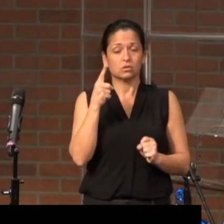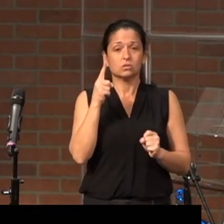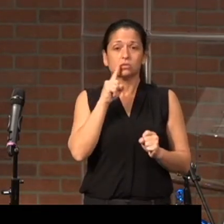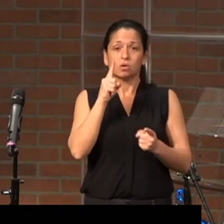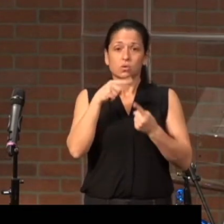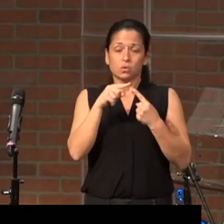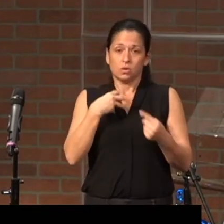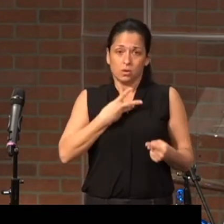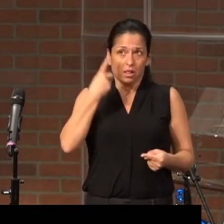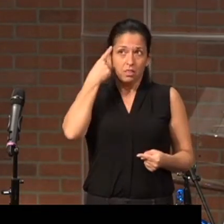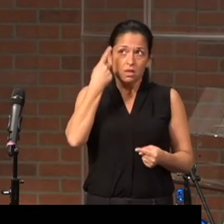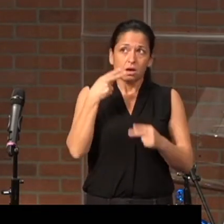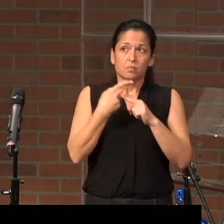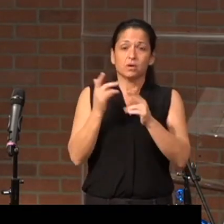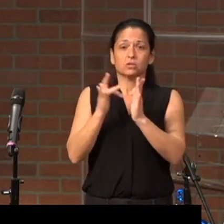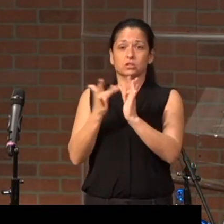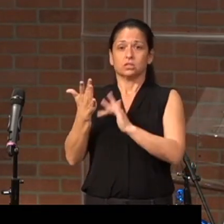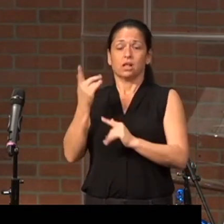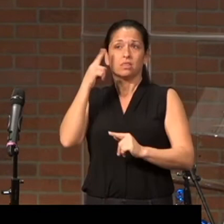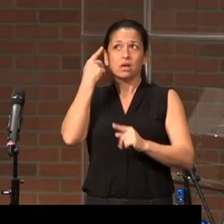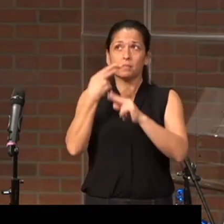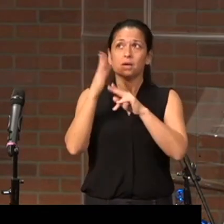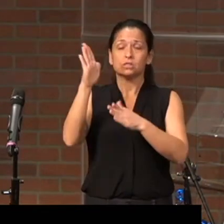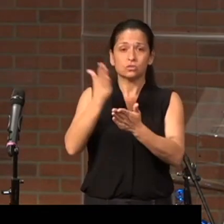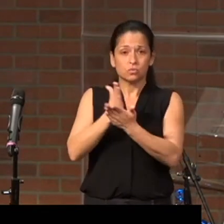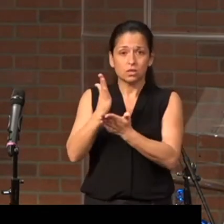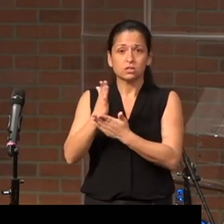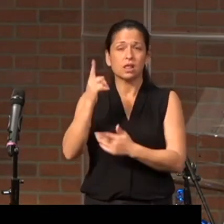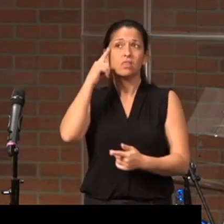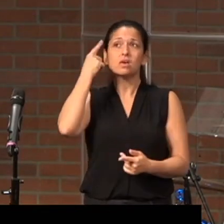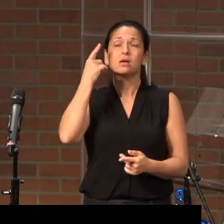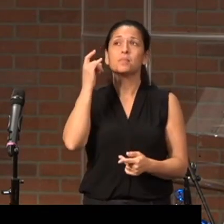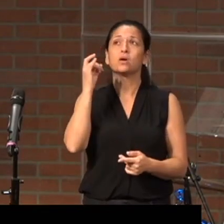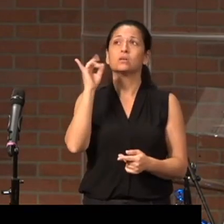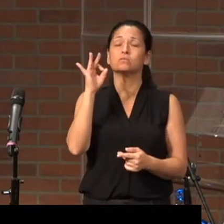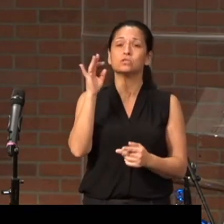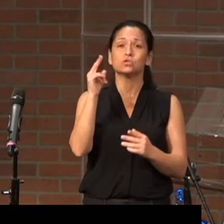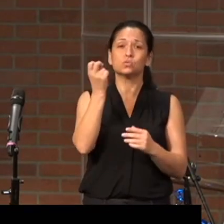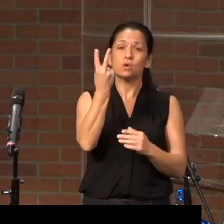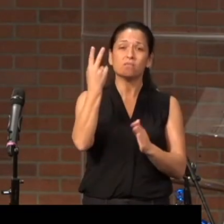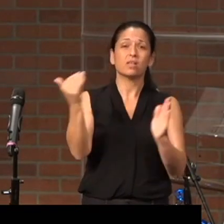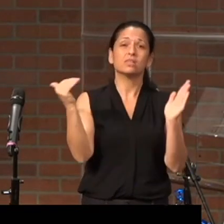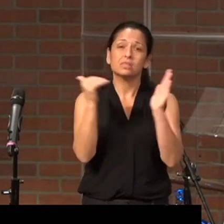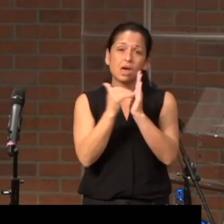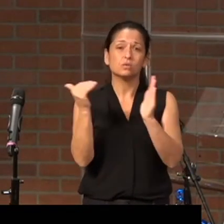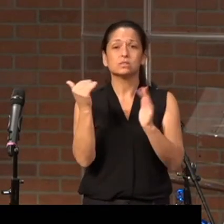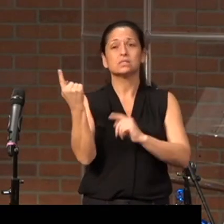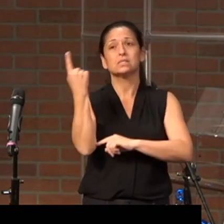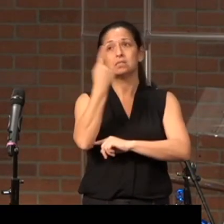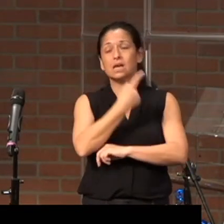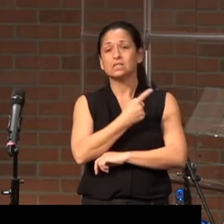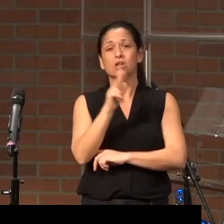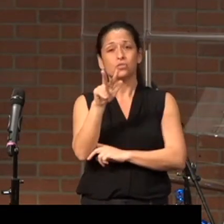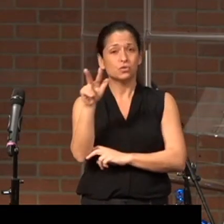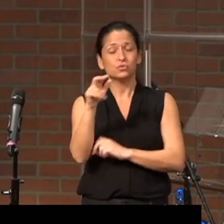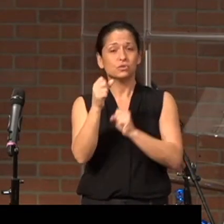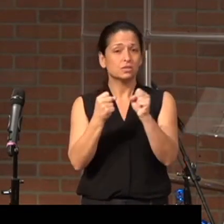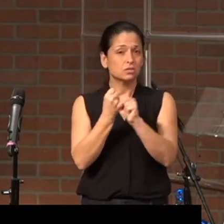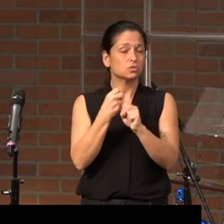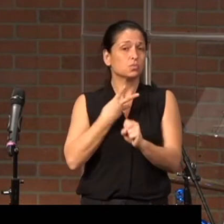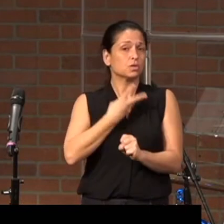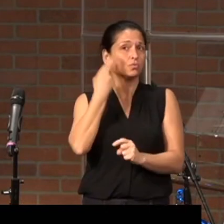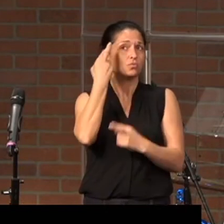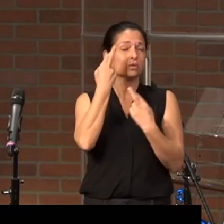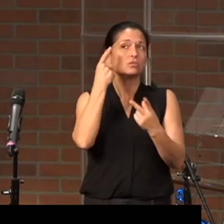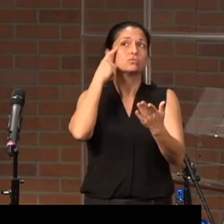think about Jesus, when we think about his righteousness, when we think about the 12,000 days, we realize and recognize that